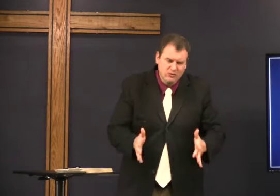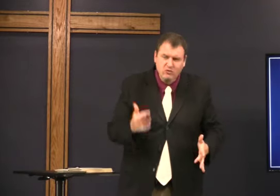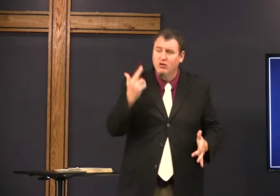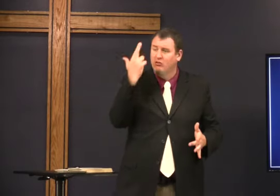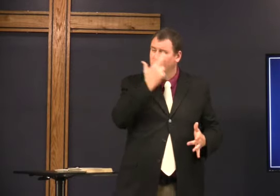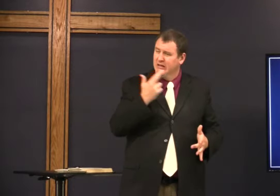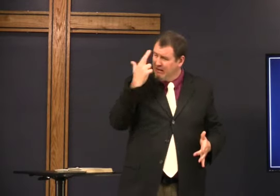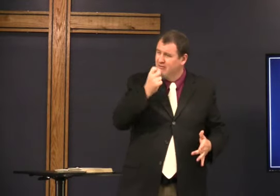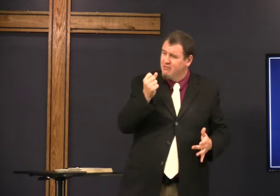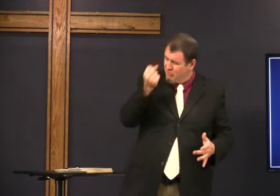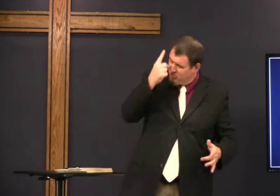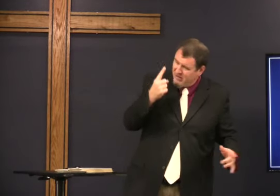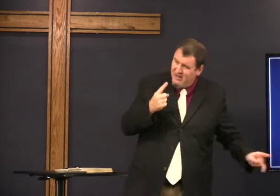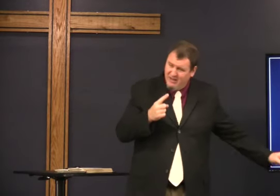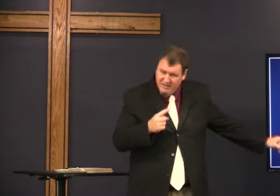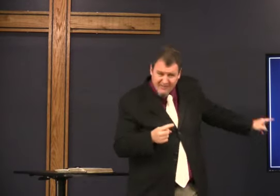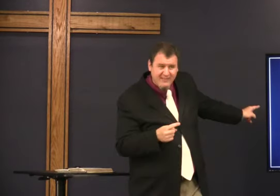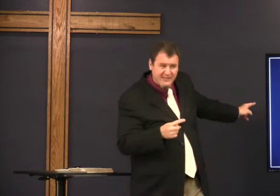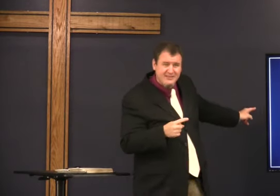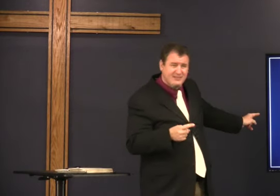you as Christians to realize